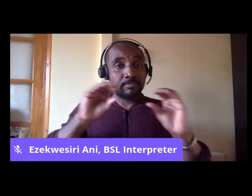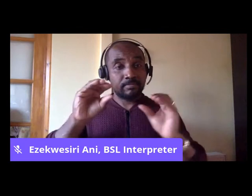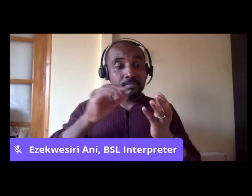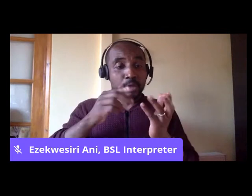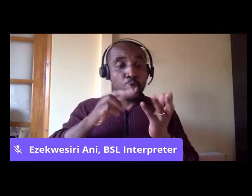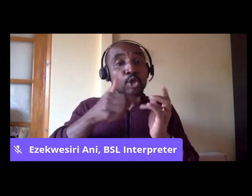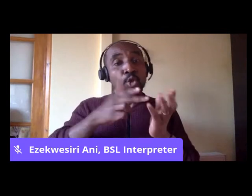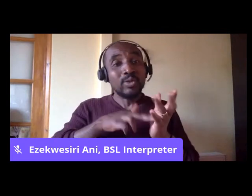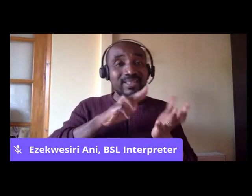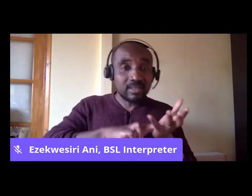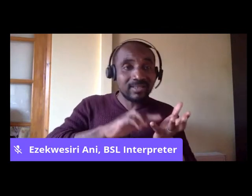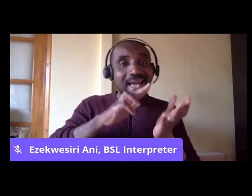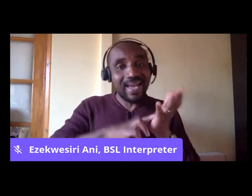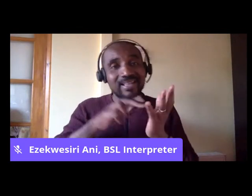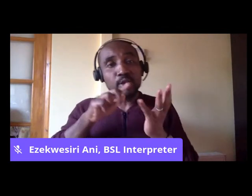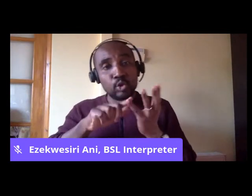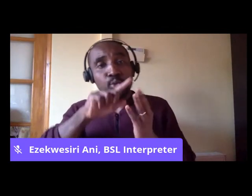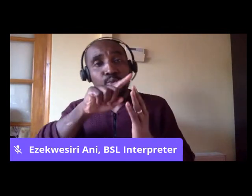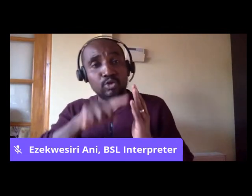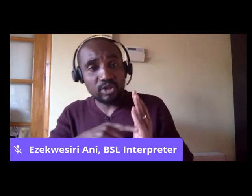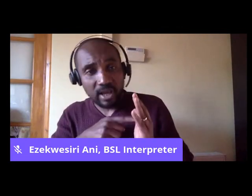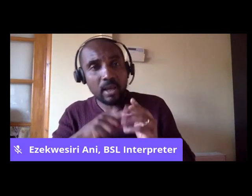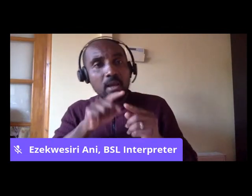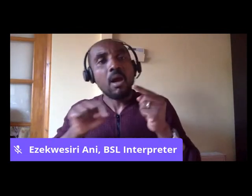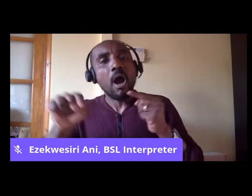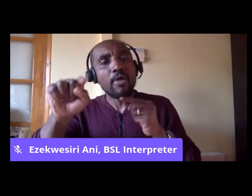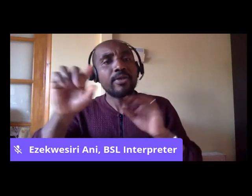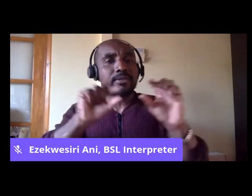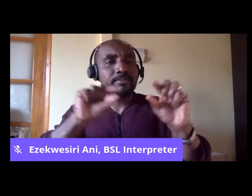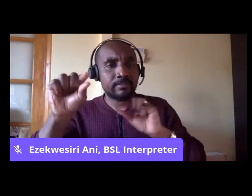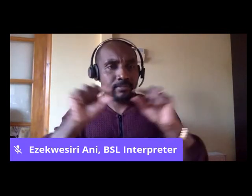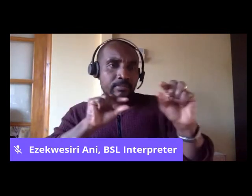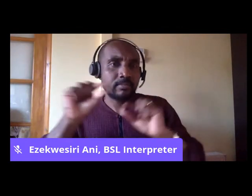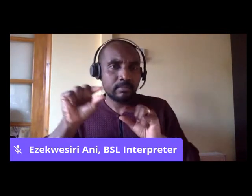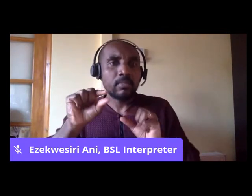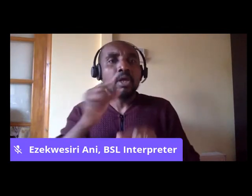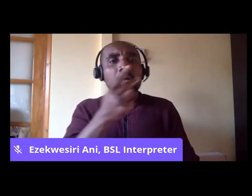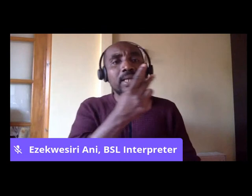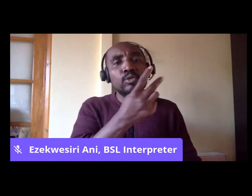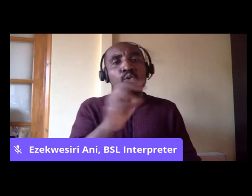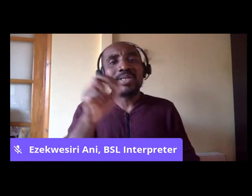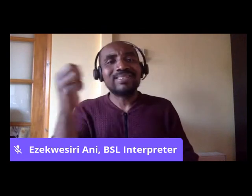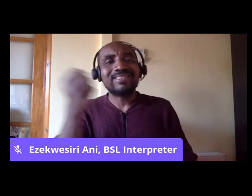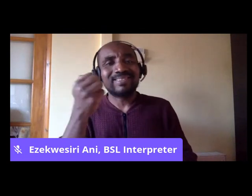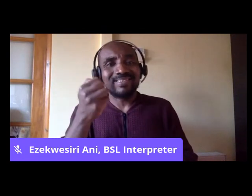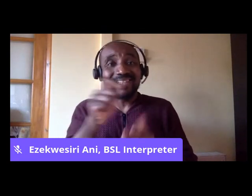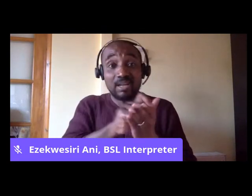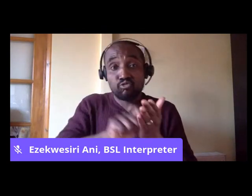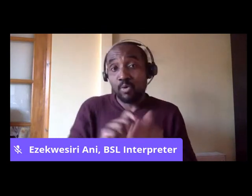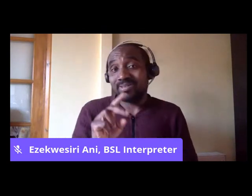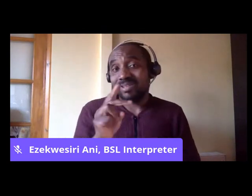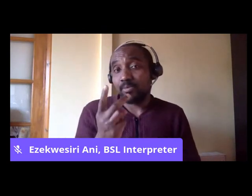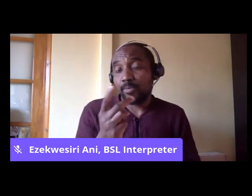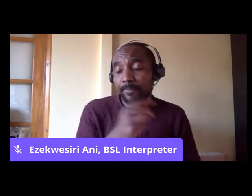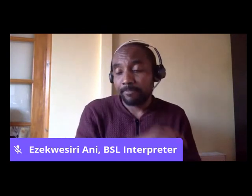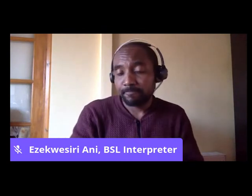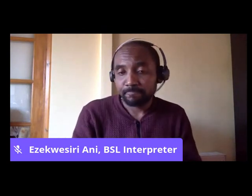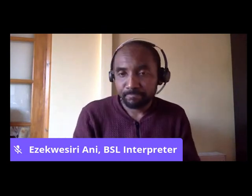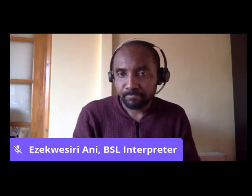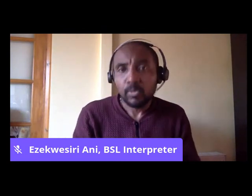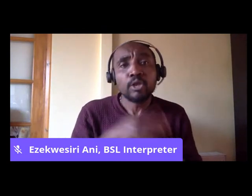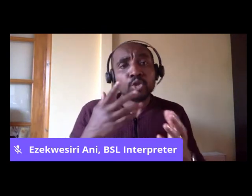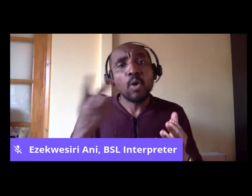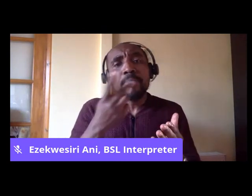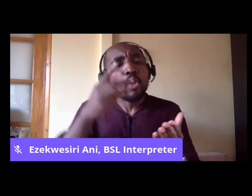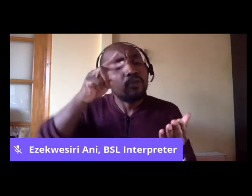and NUJ and various other people in 2016, I think it was. So you get the,